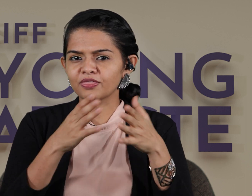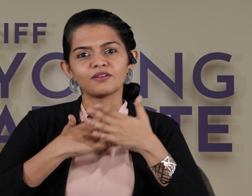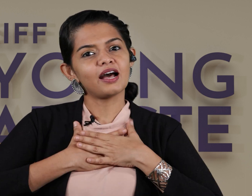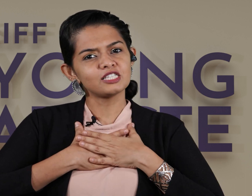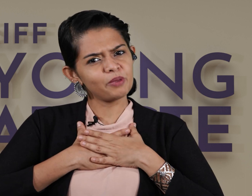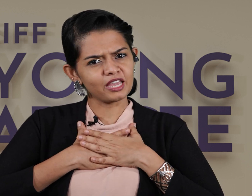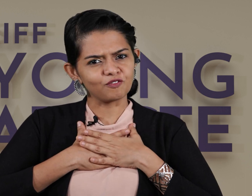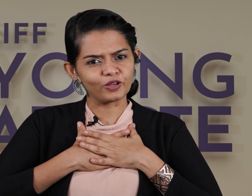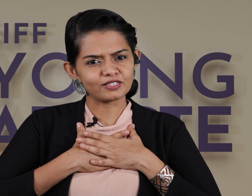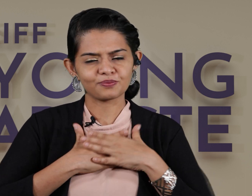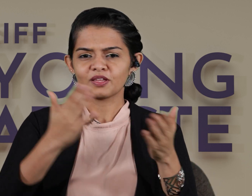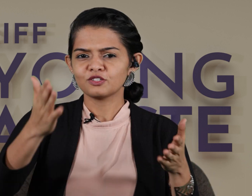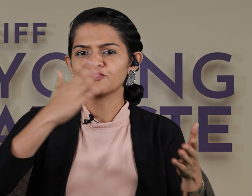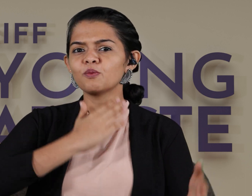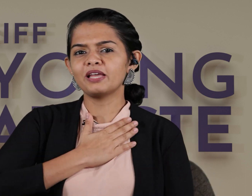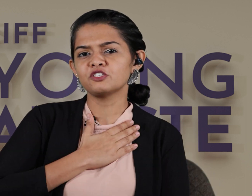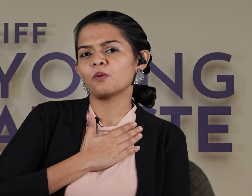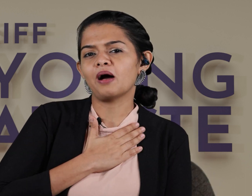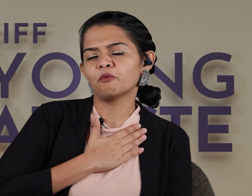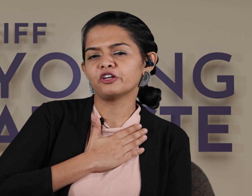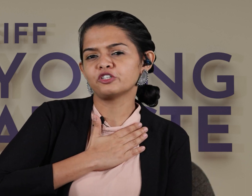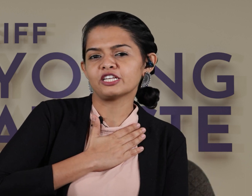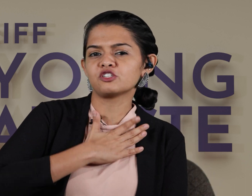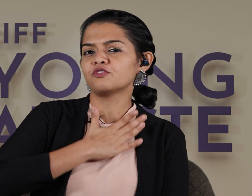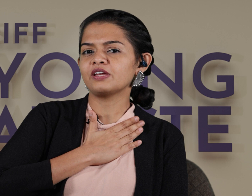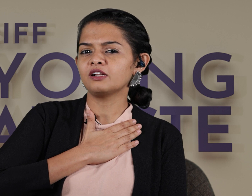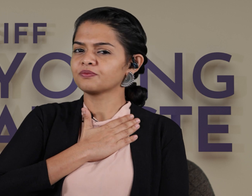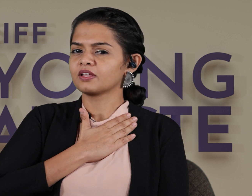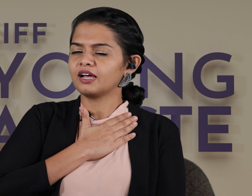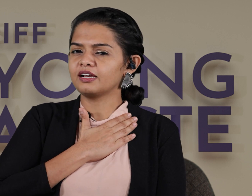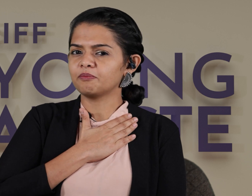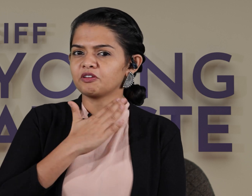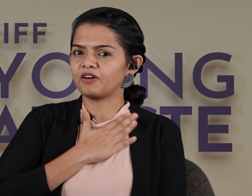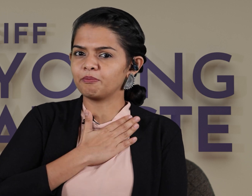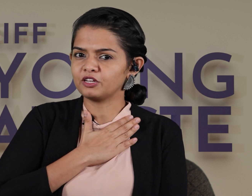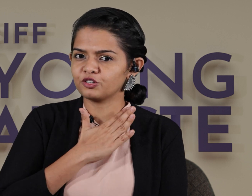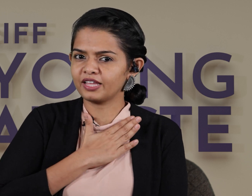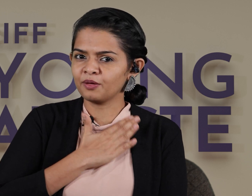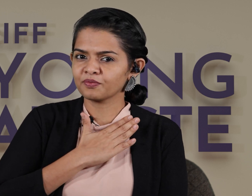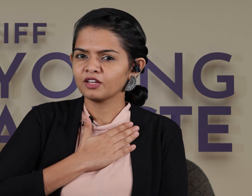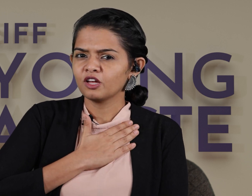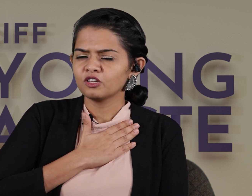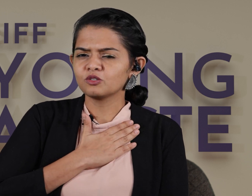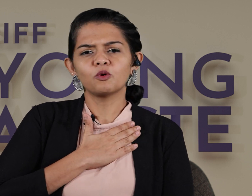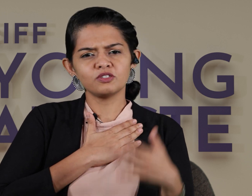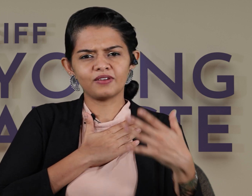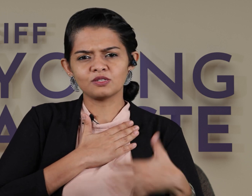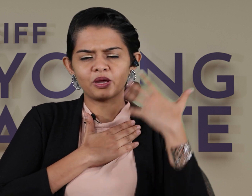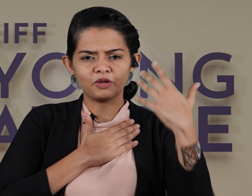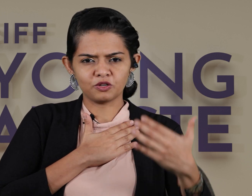a speaking voice so if you place your palm on your chest you feel a little bit of vibration there so most of us when we